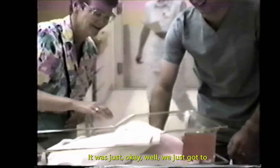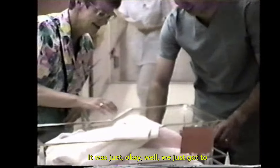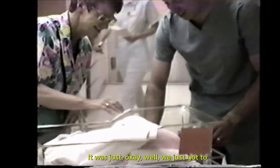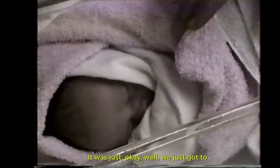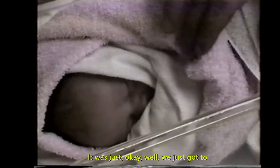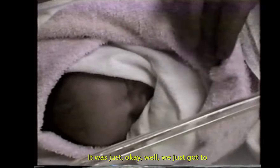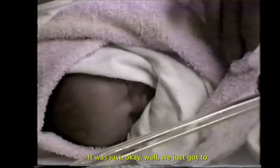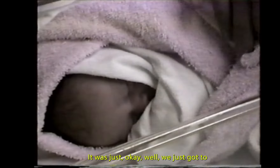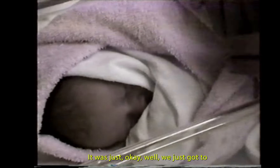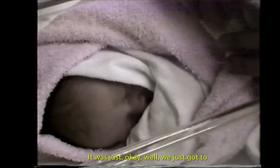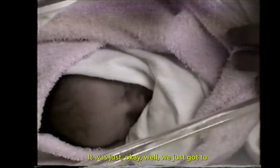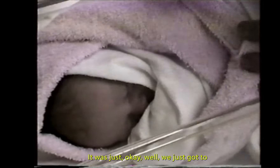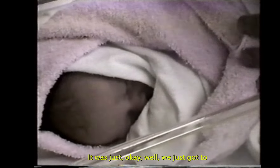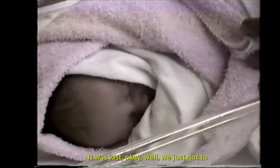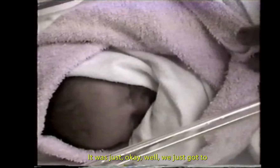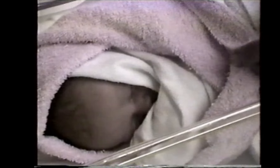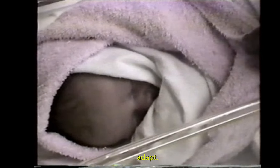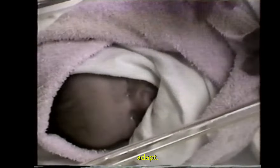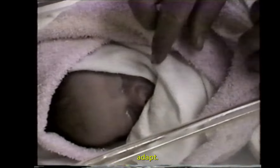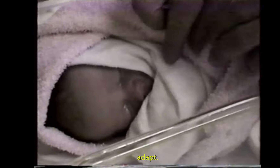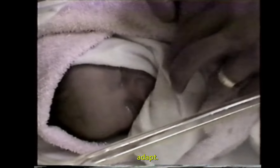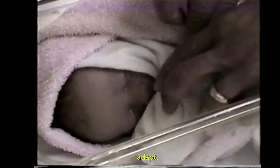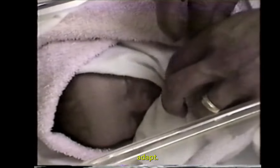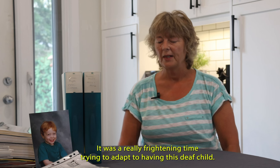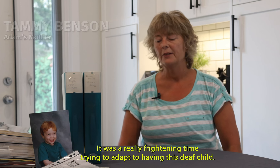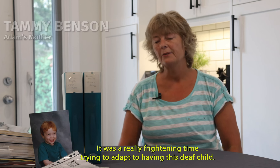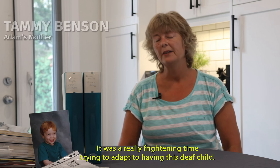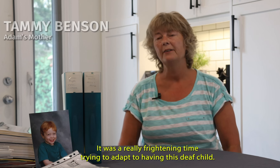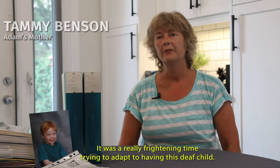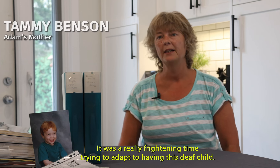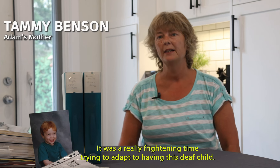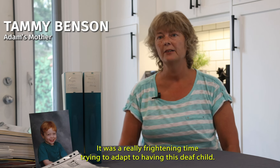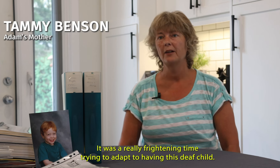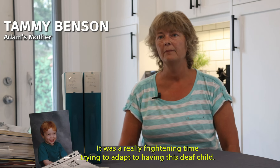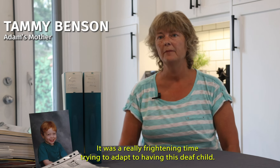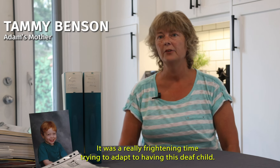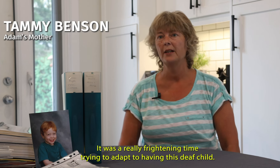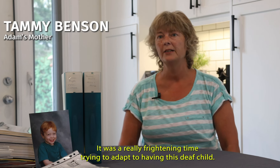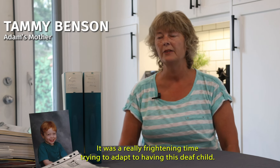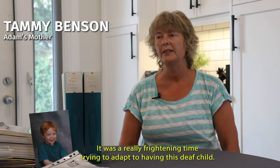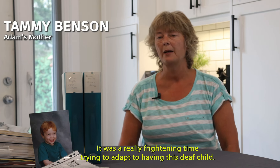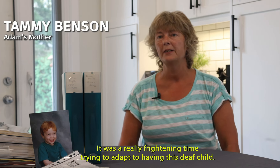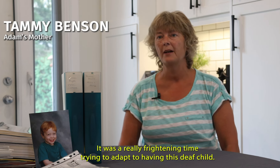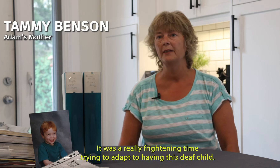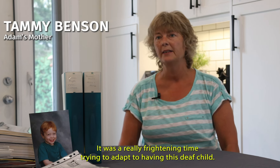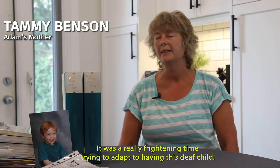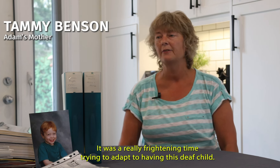well, we just got to adapt. It was a really frightening time trying to adapt to having this deaf